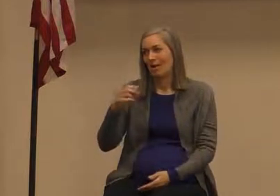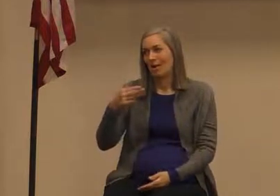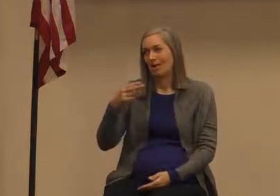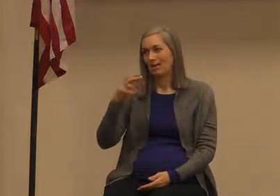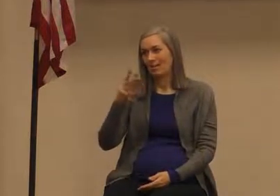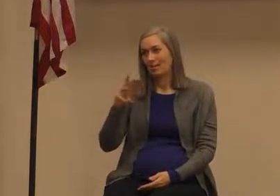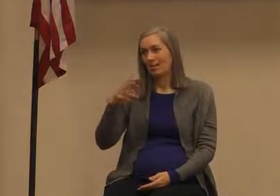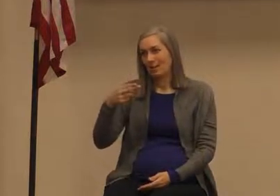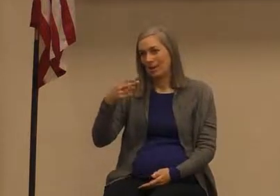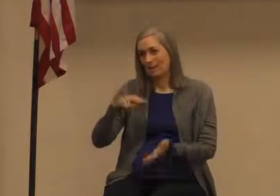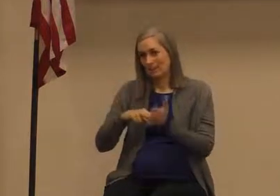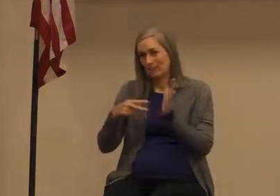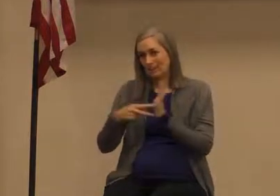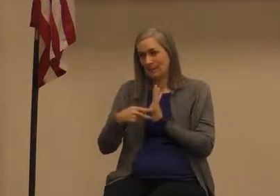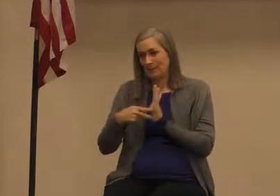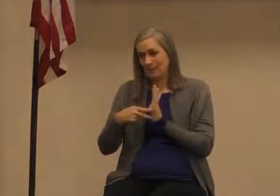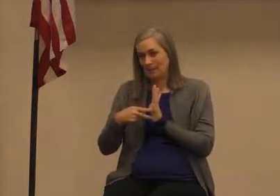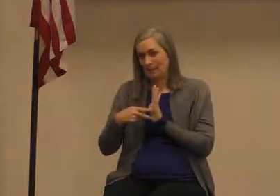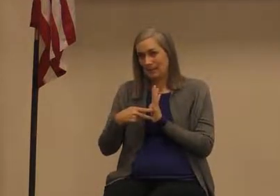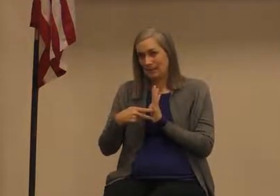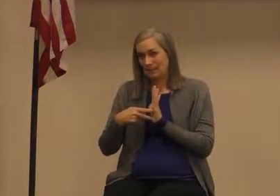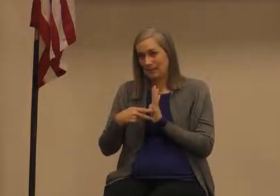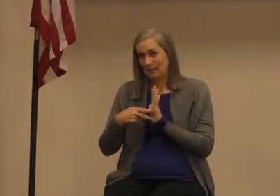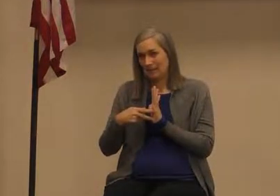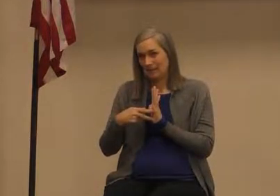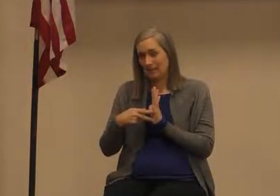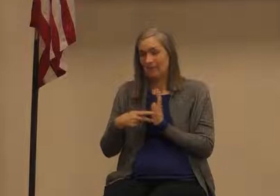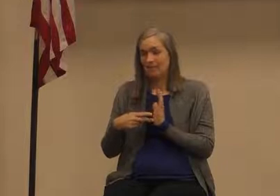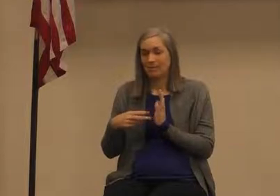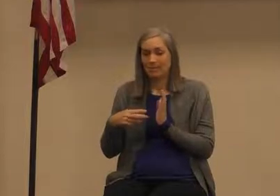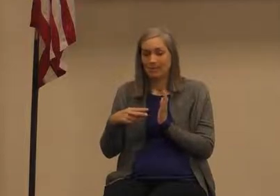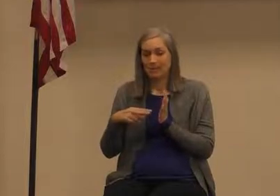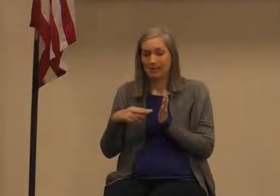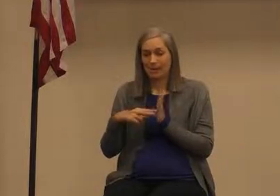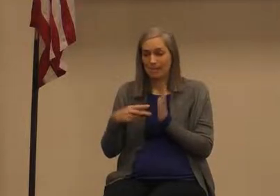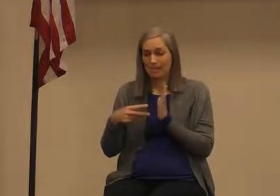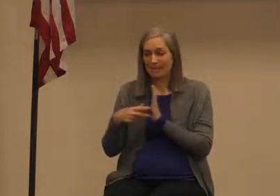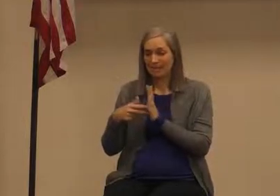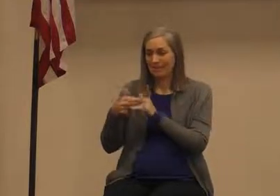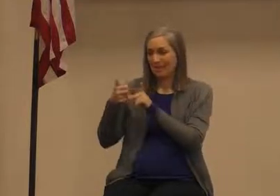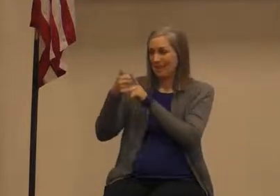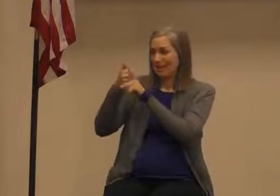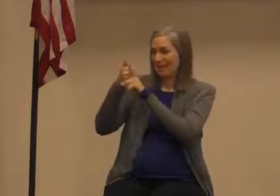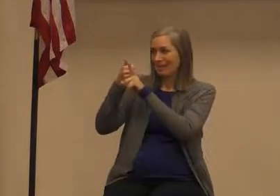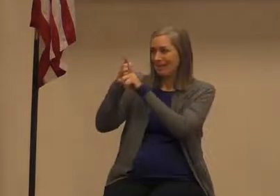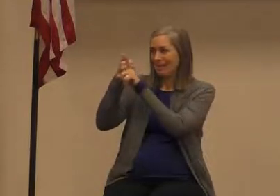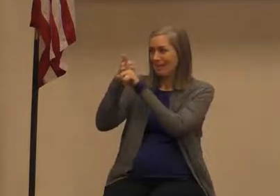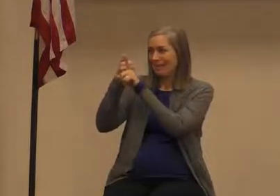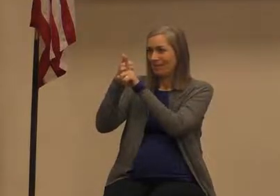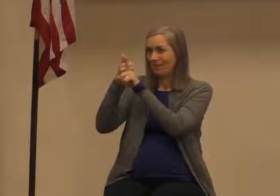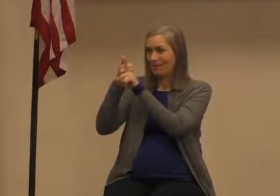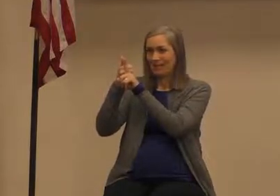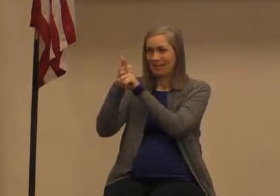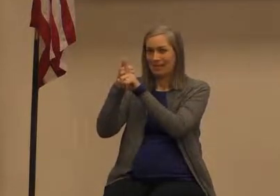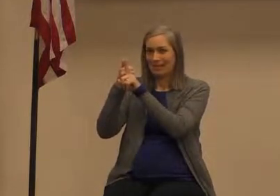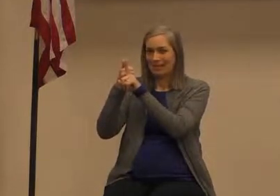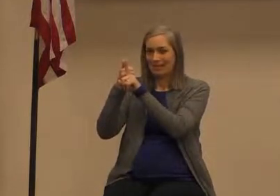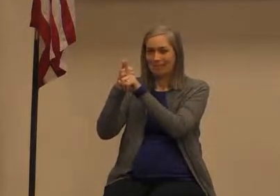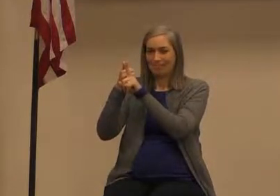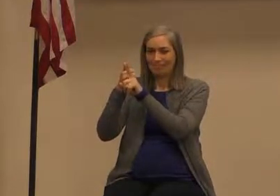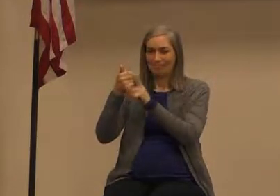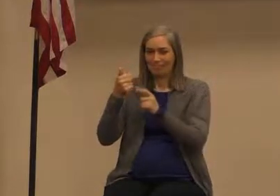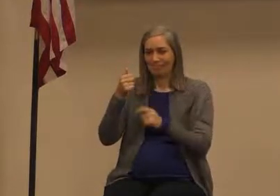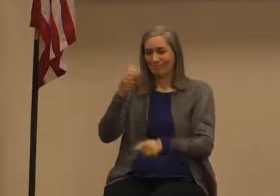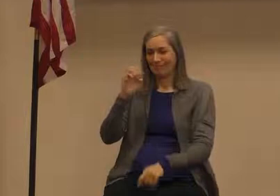it is a way of saying the self existent one or the self existing one and what does that mean it